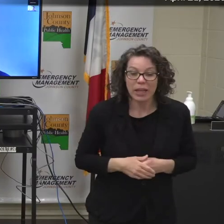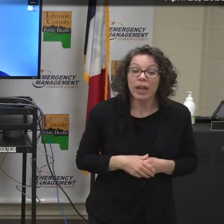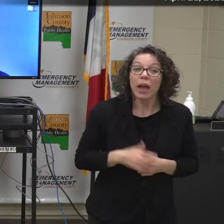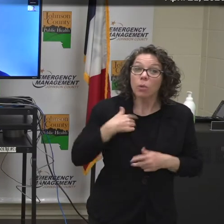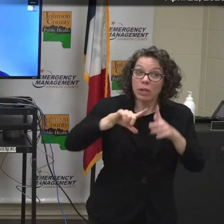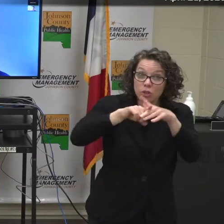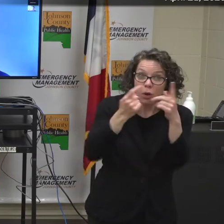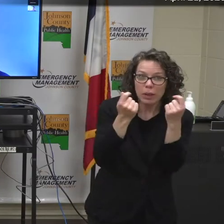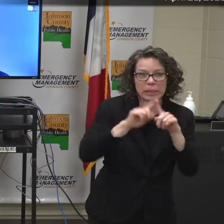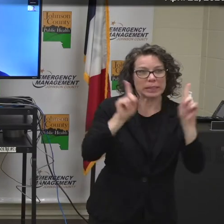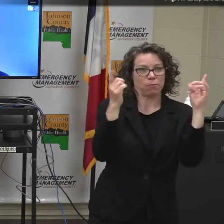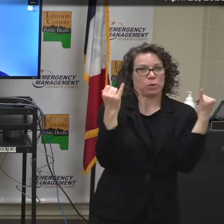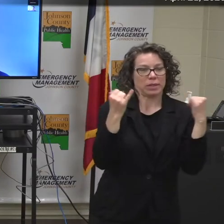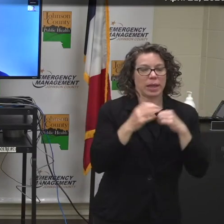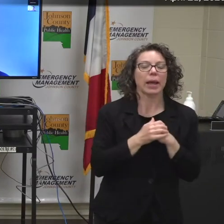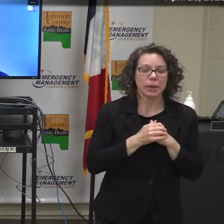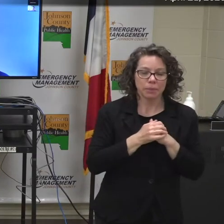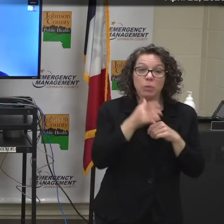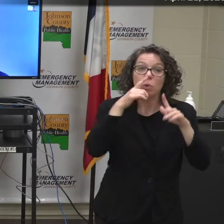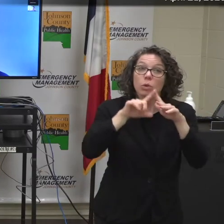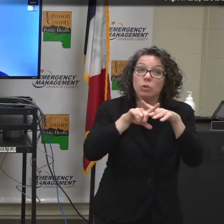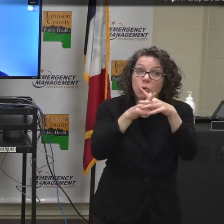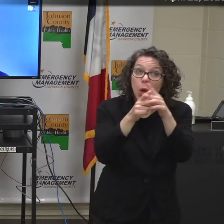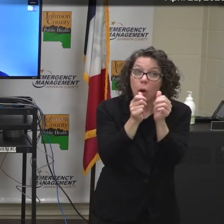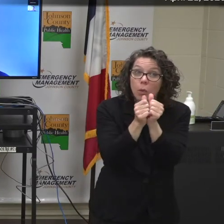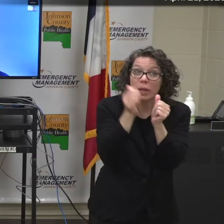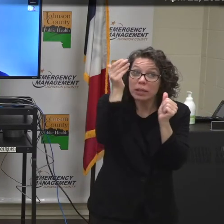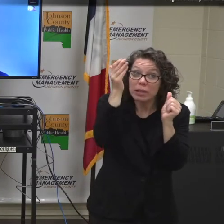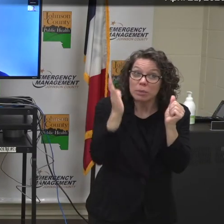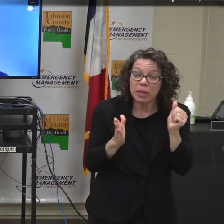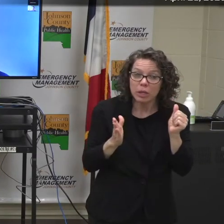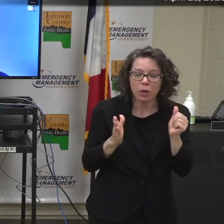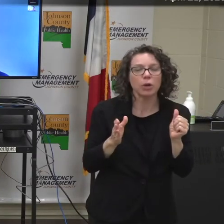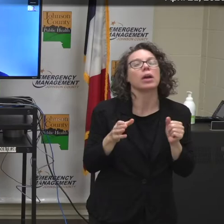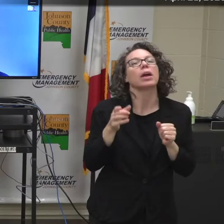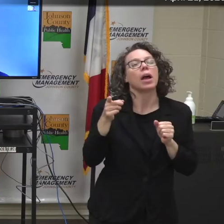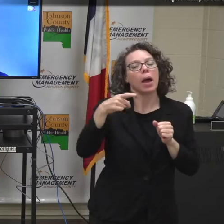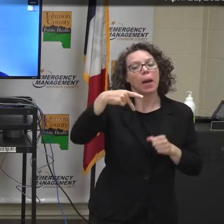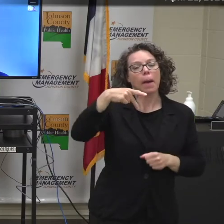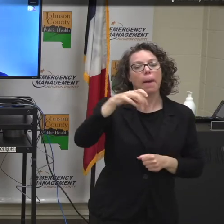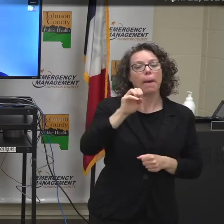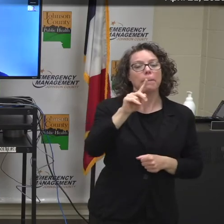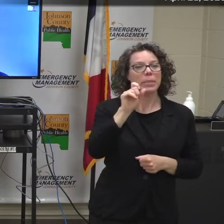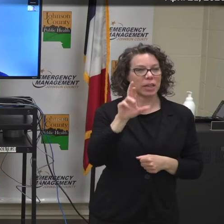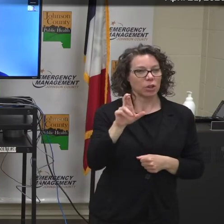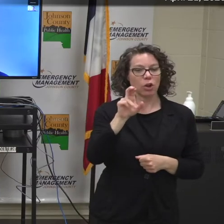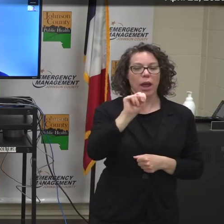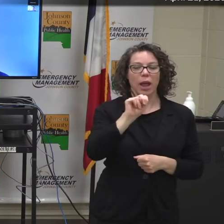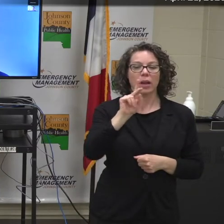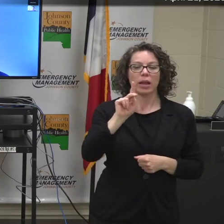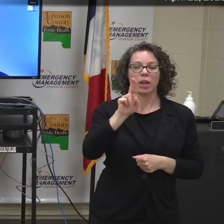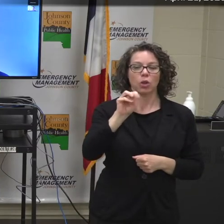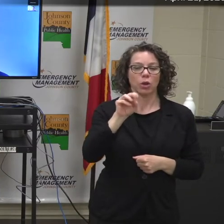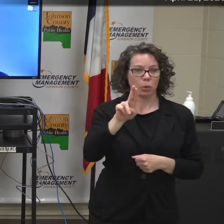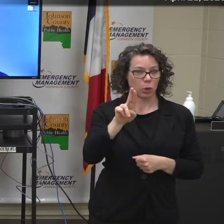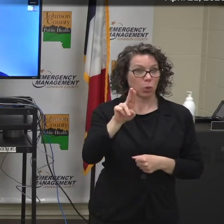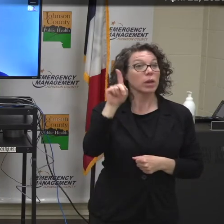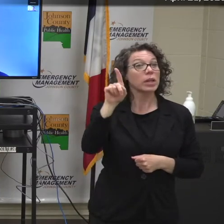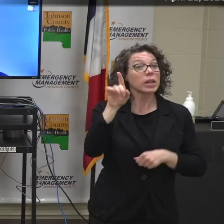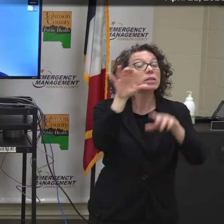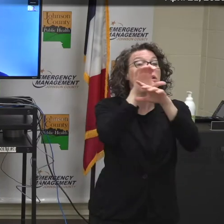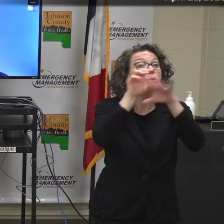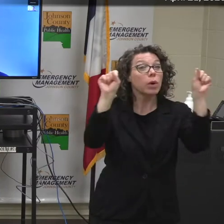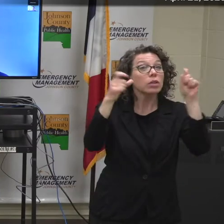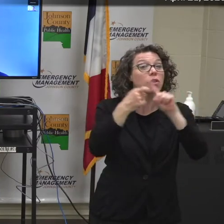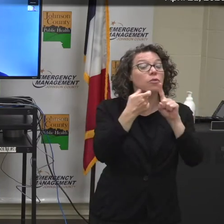off a little differently today. We'll be starting with a statement from Peter Nkumu, who is president of the Congolese community.